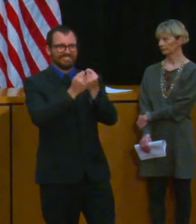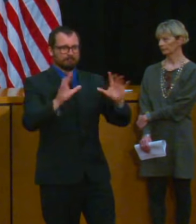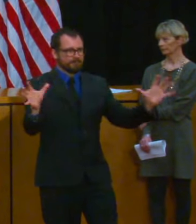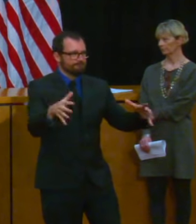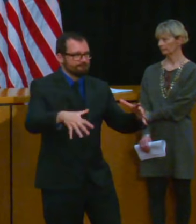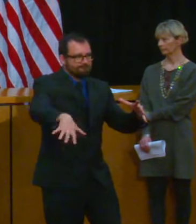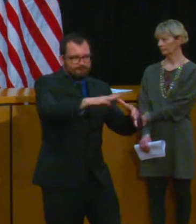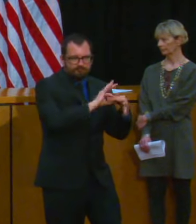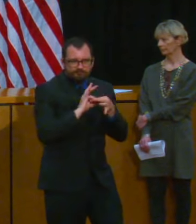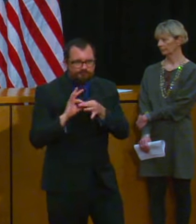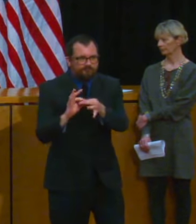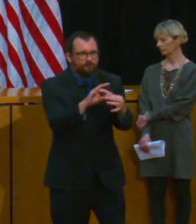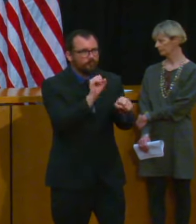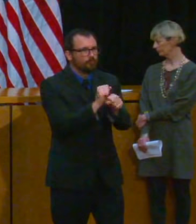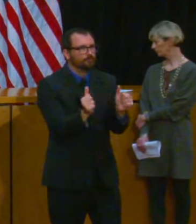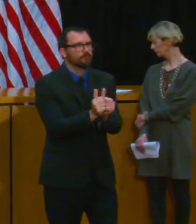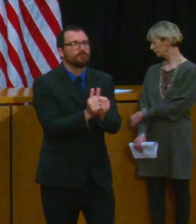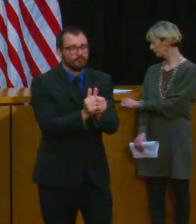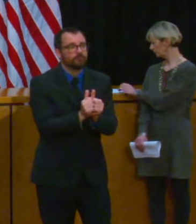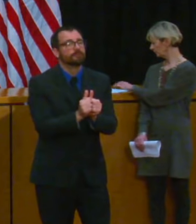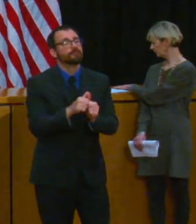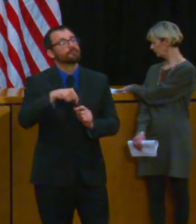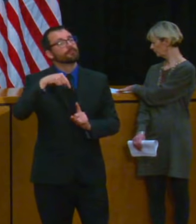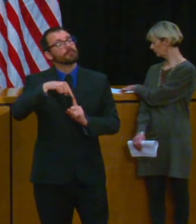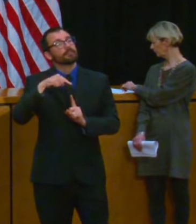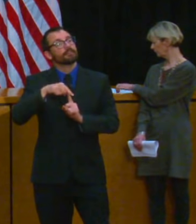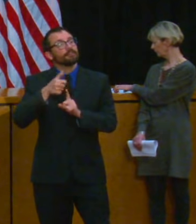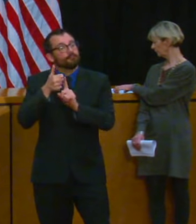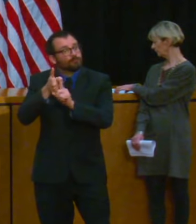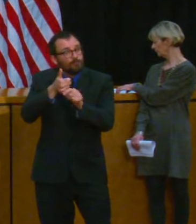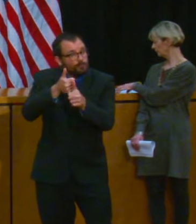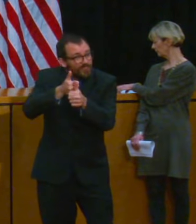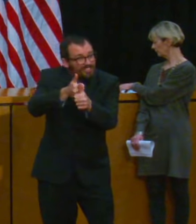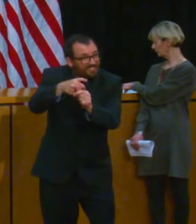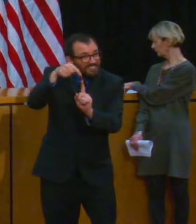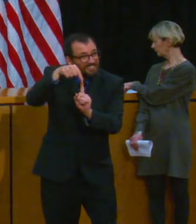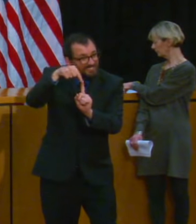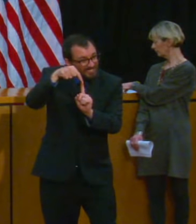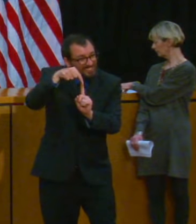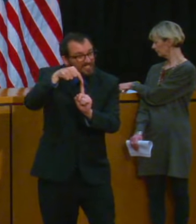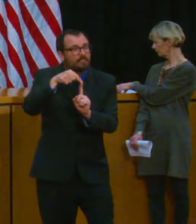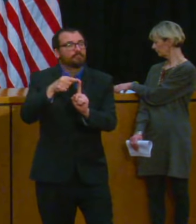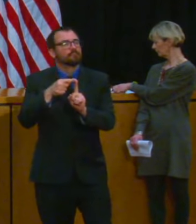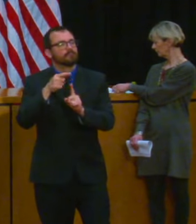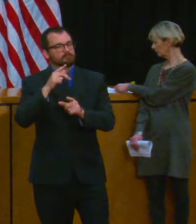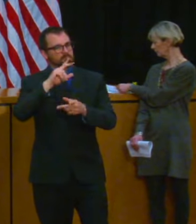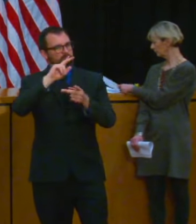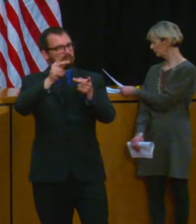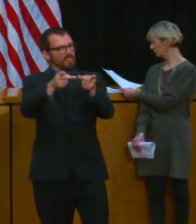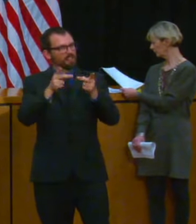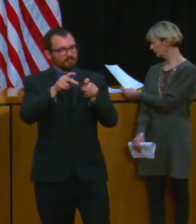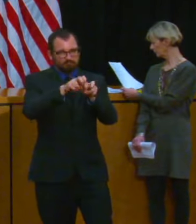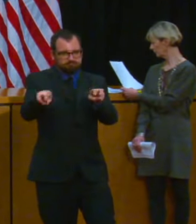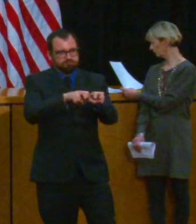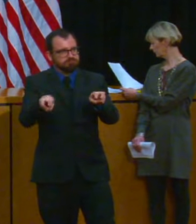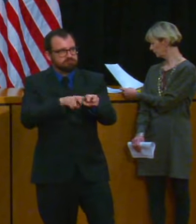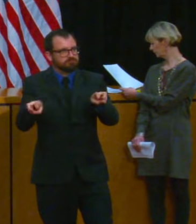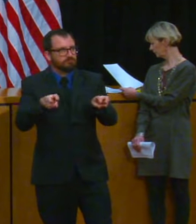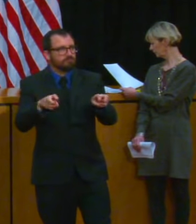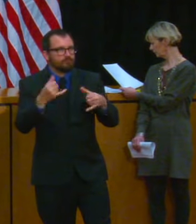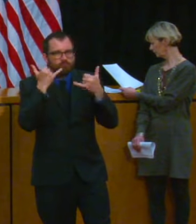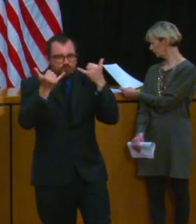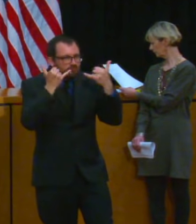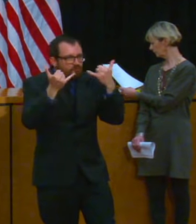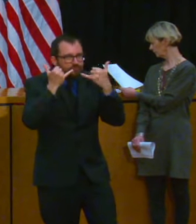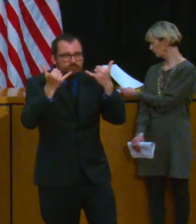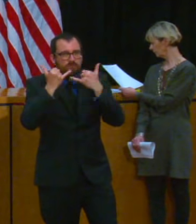with about 5,000 people who are either COVID-19 positive or suspected to be close contacts of